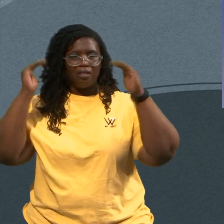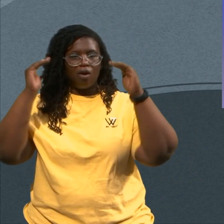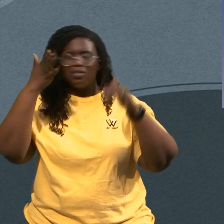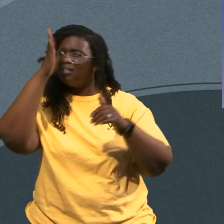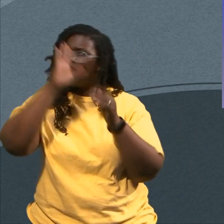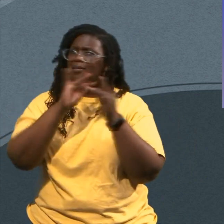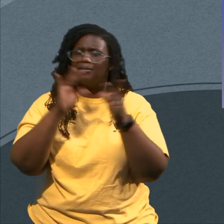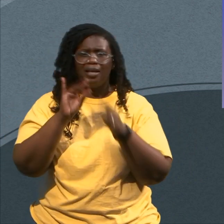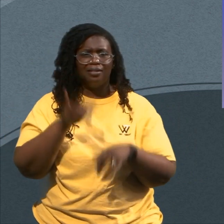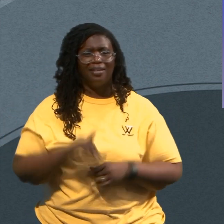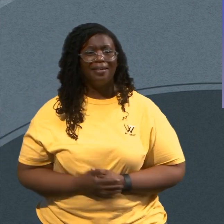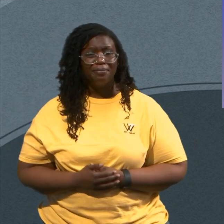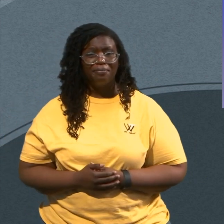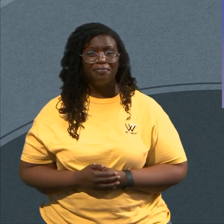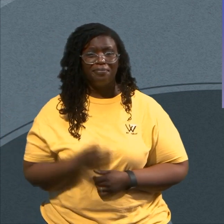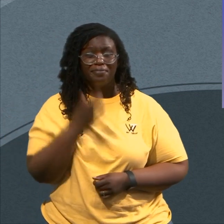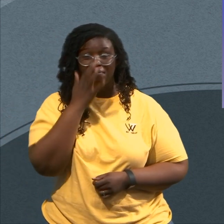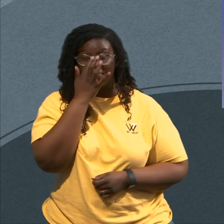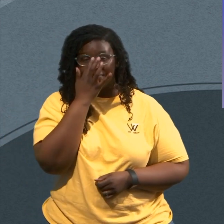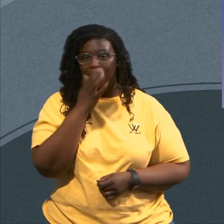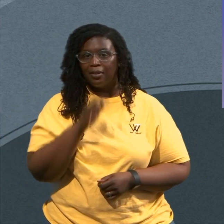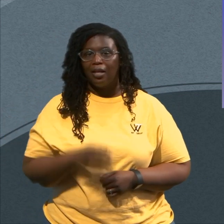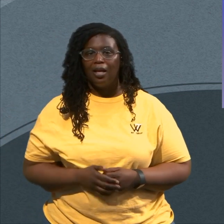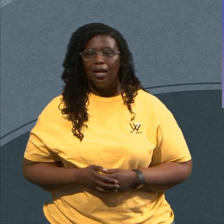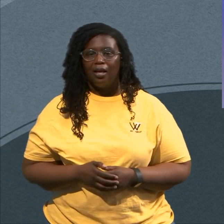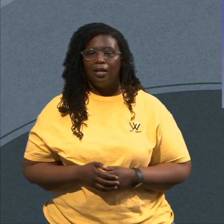You Didn't Catch It Hezekiah Not You